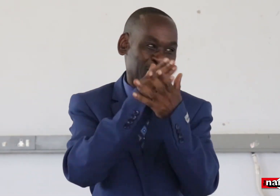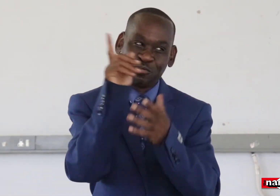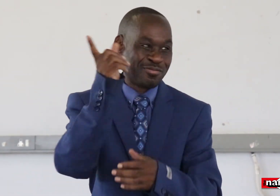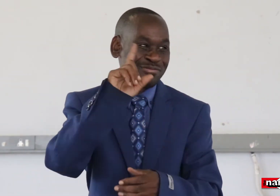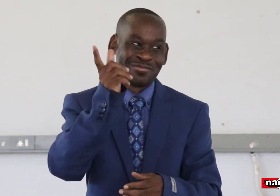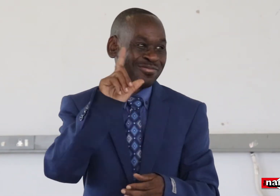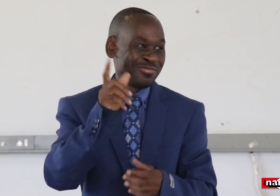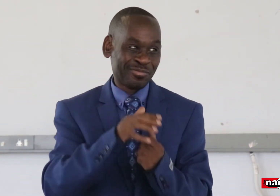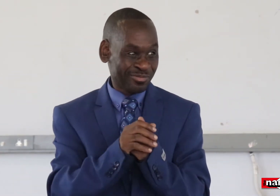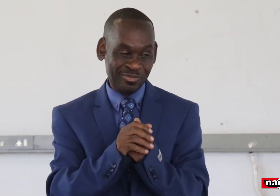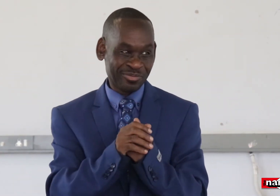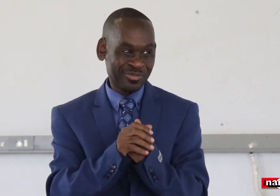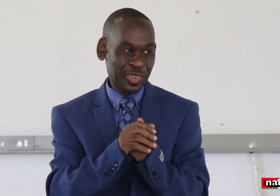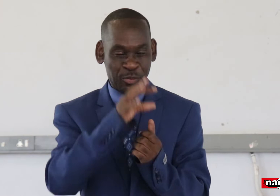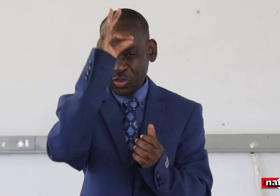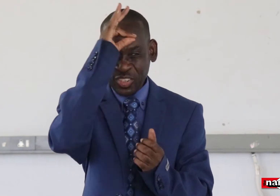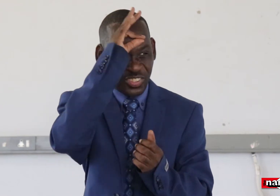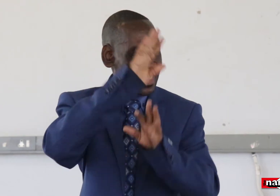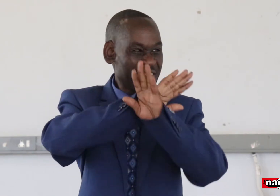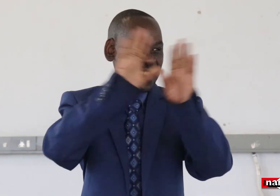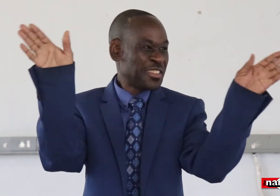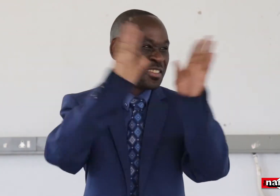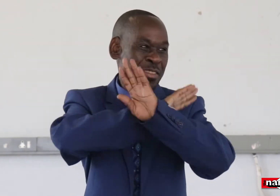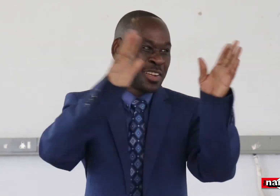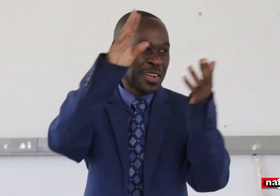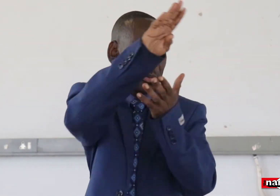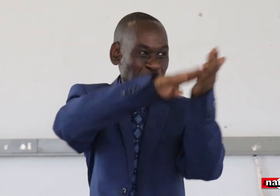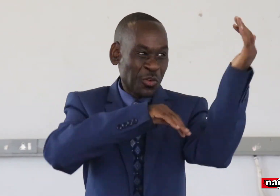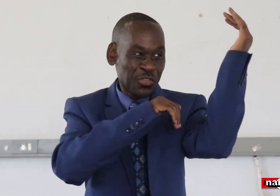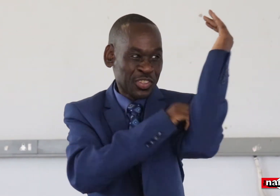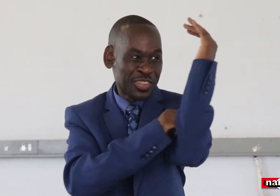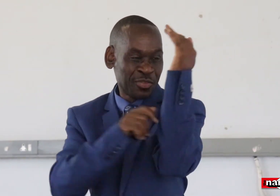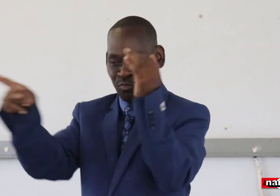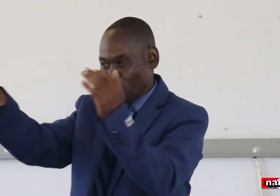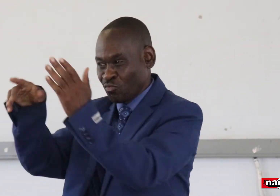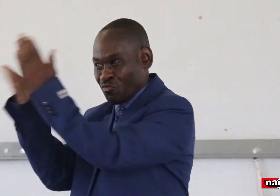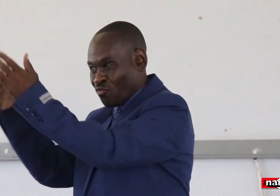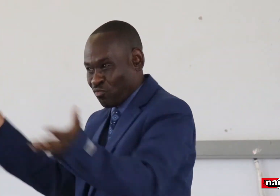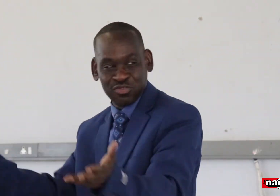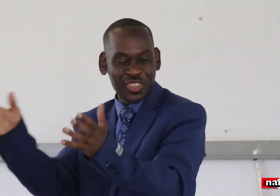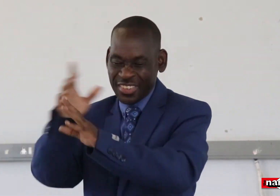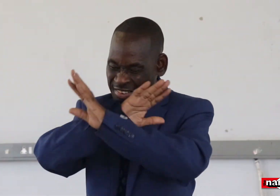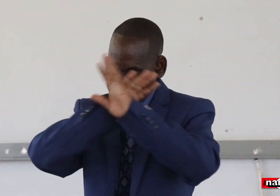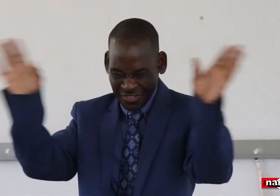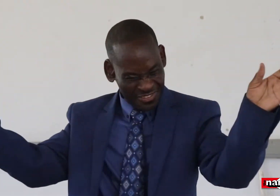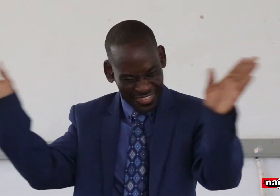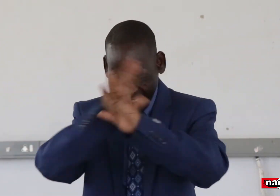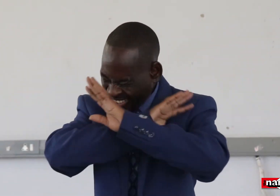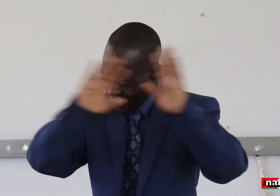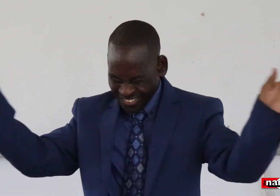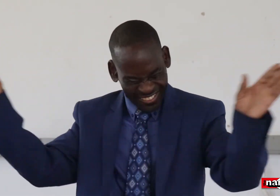So even the things which were said in the newspaper that the police were at the office and tell Alkande to